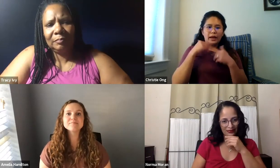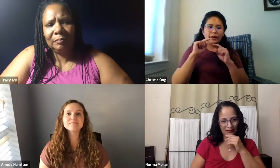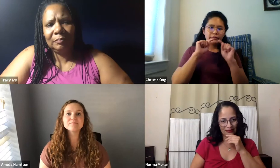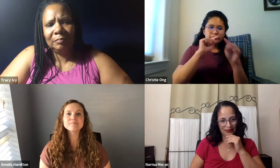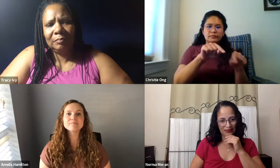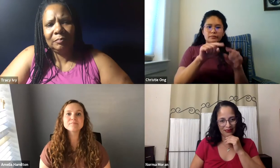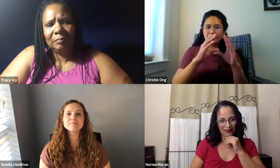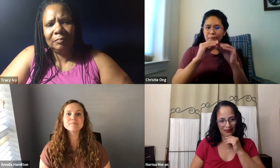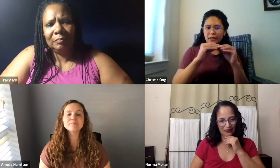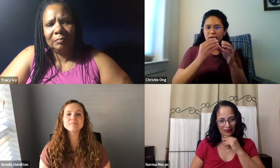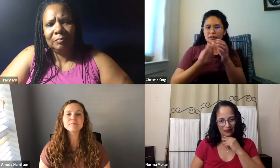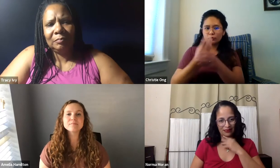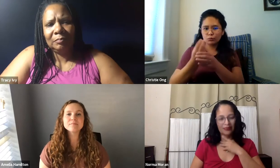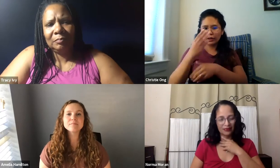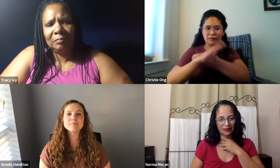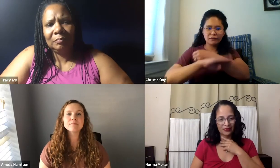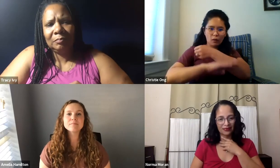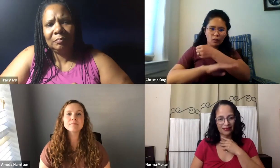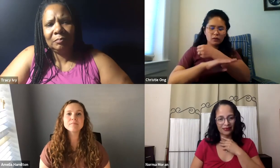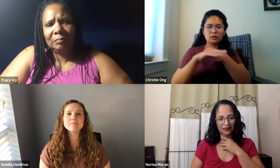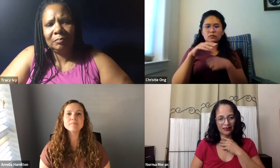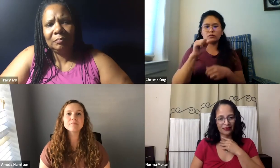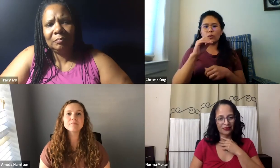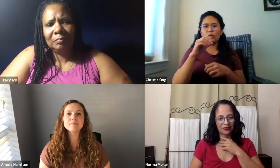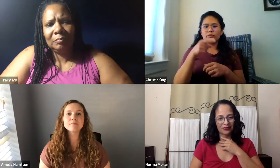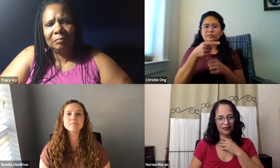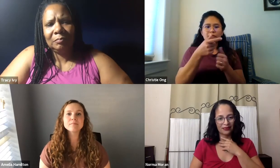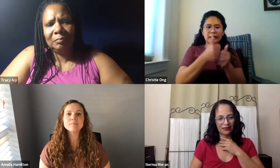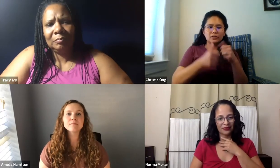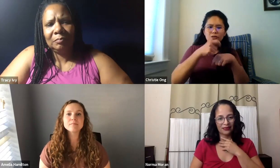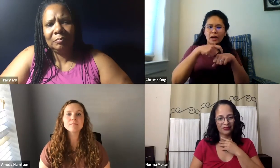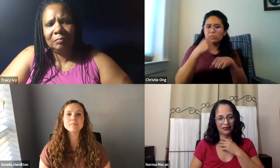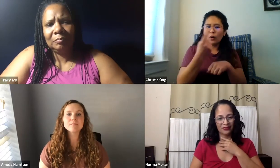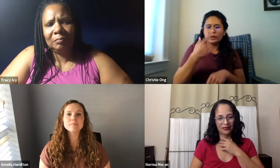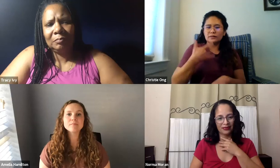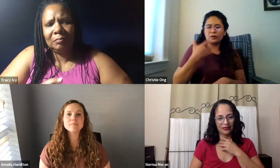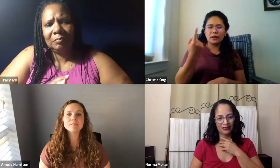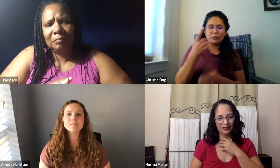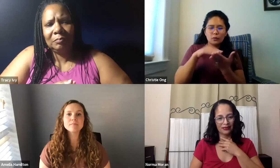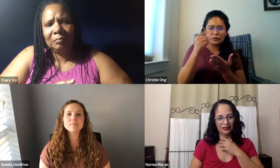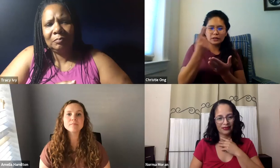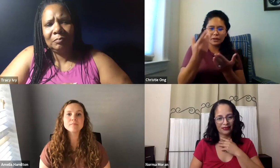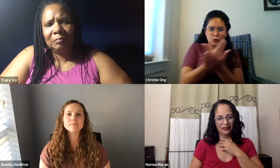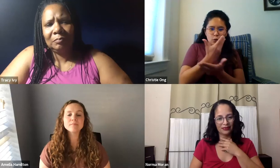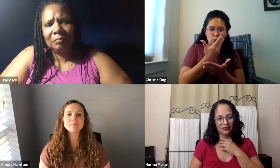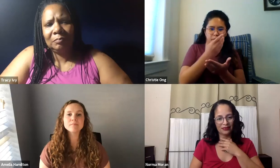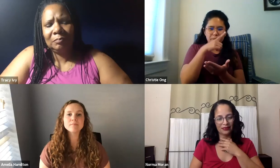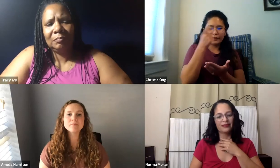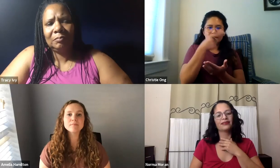Yeah, also as a board member, just being able to go to meetings in the spring and the fall is nice. And at those times, I always feel like I'm